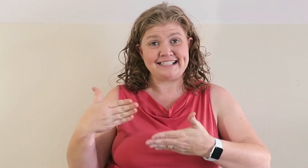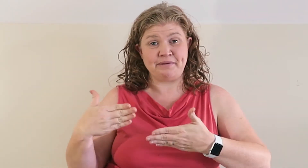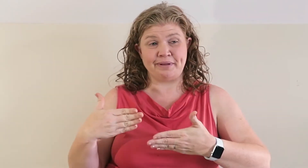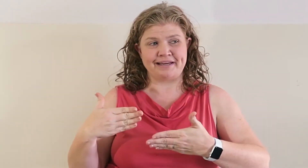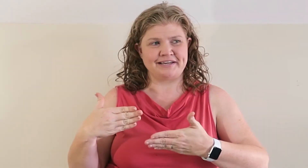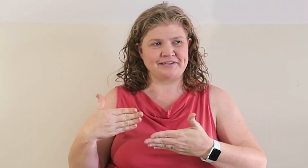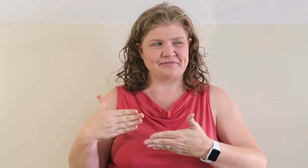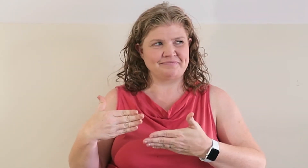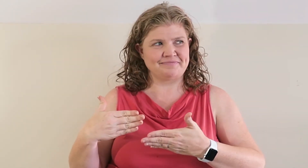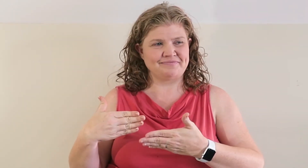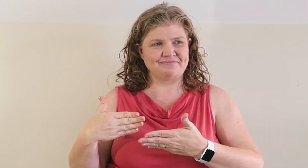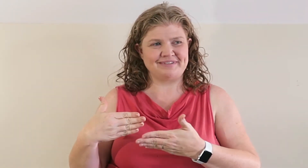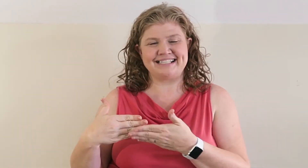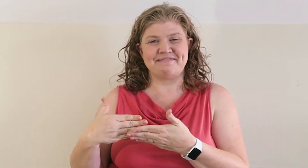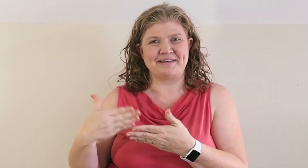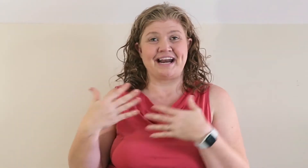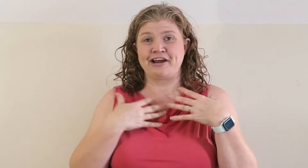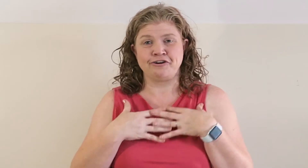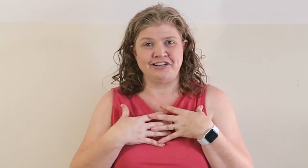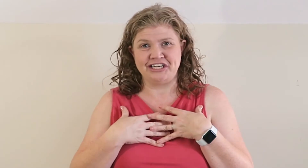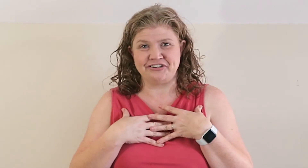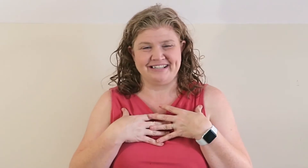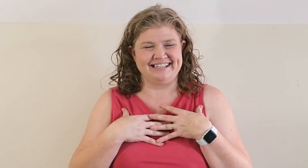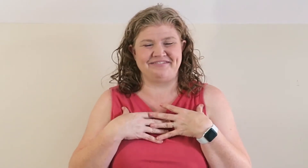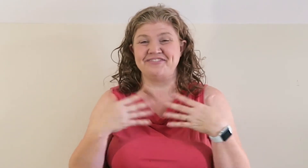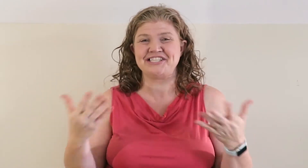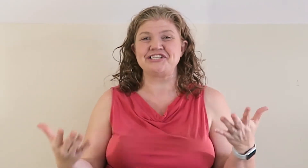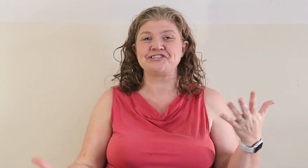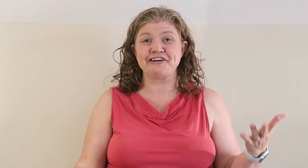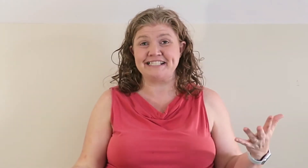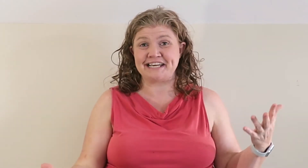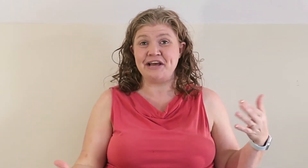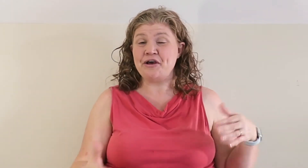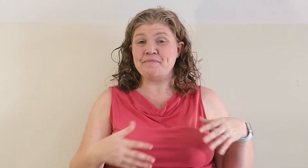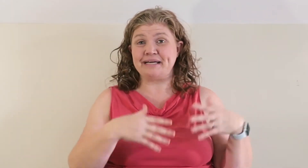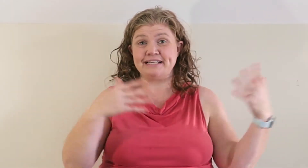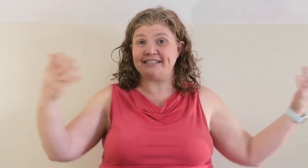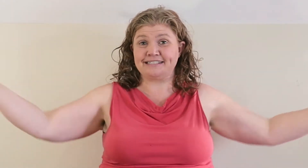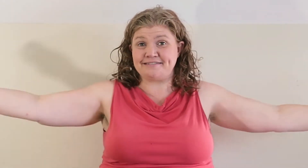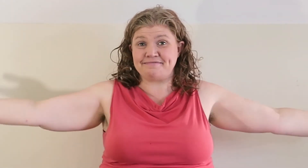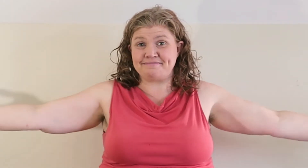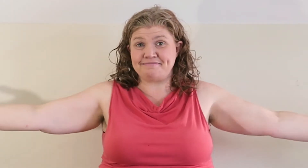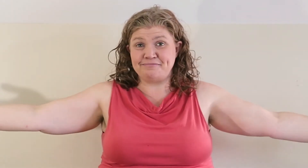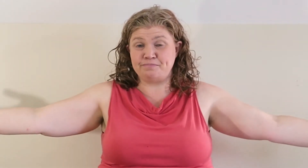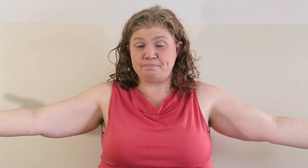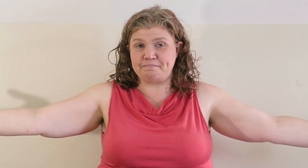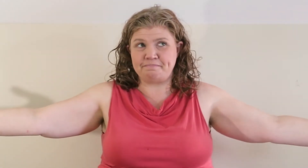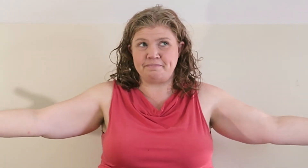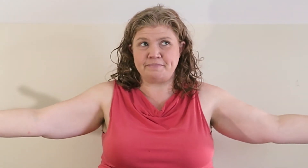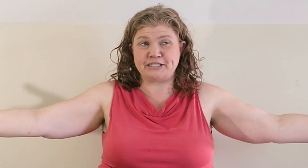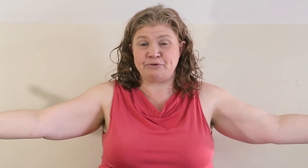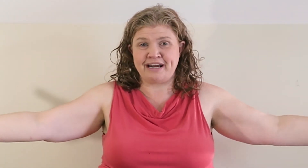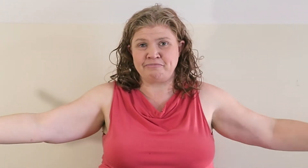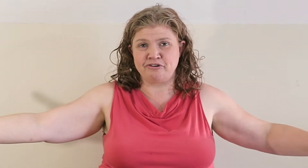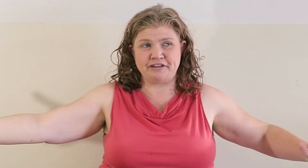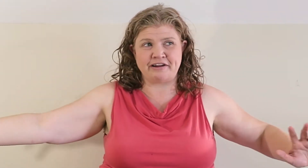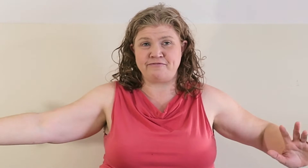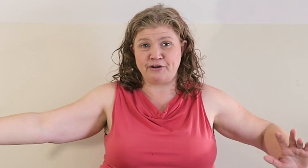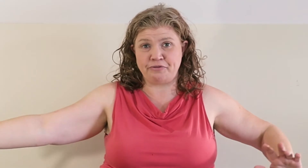seemed like something that I couldn't do, which is crazy because it's a lot of time really that I felt